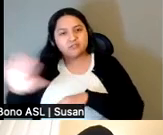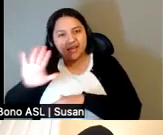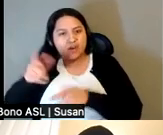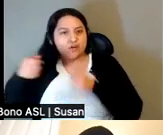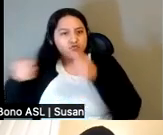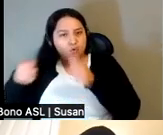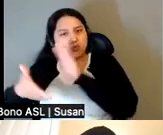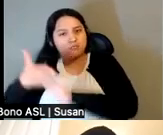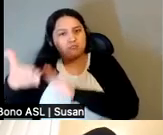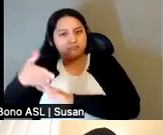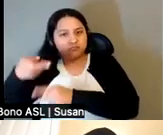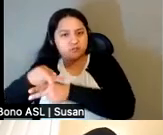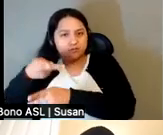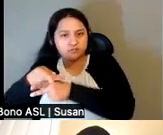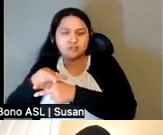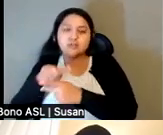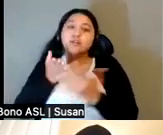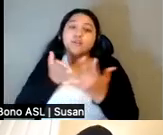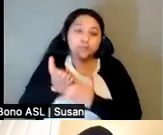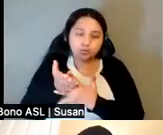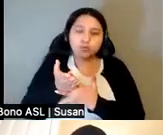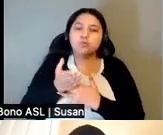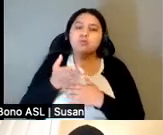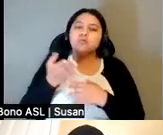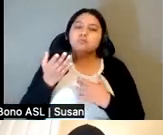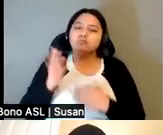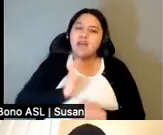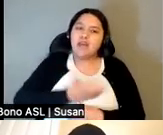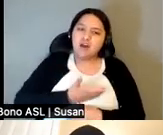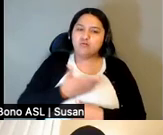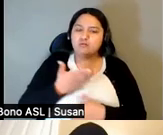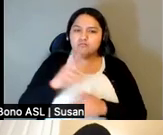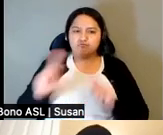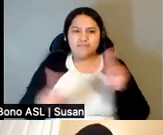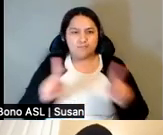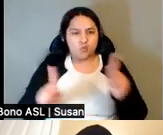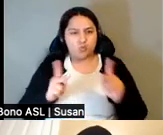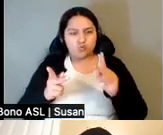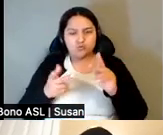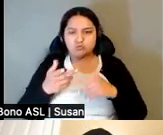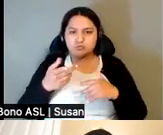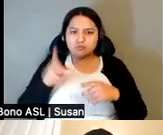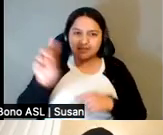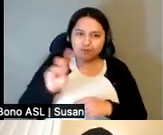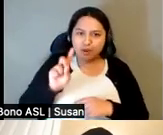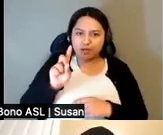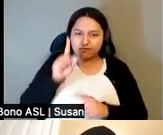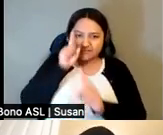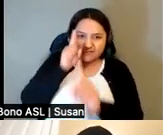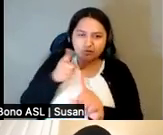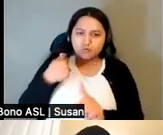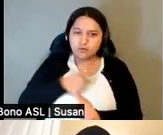principle and democratic practice of opening up to all the peoples who want to be good stewards to the land.